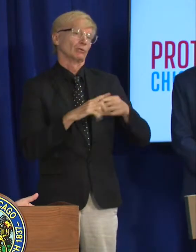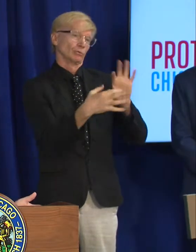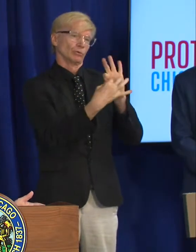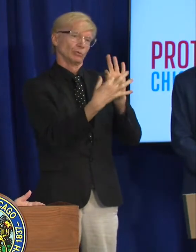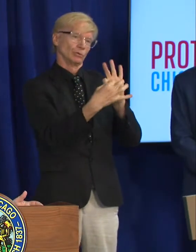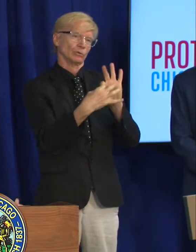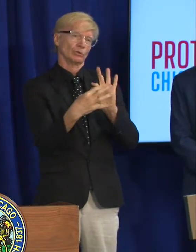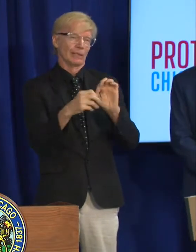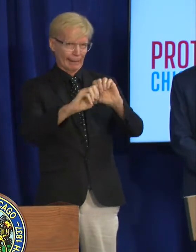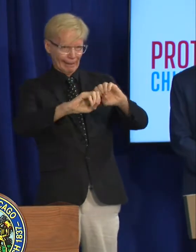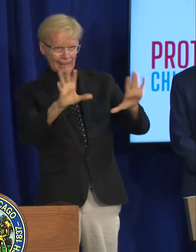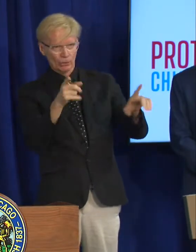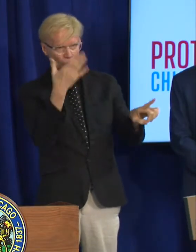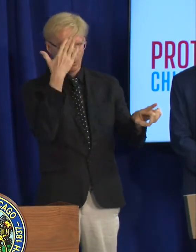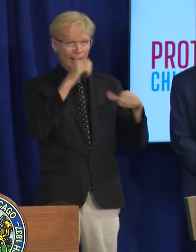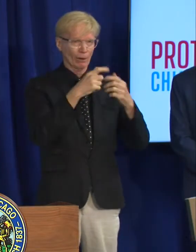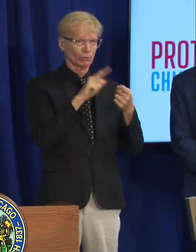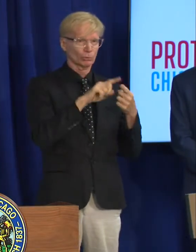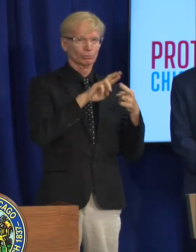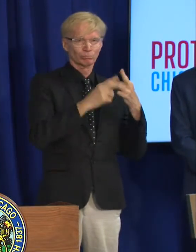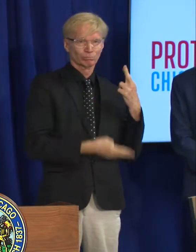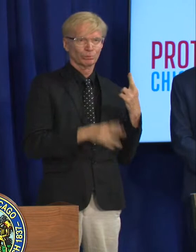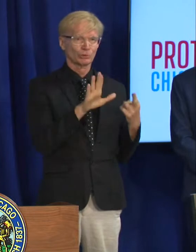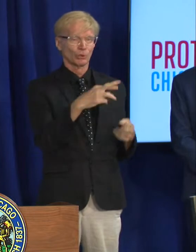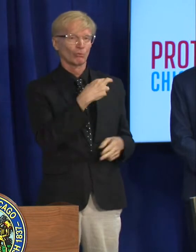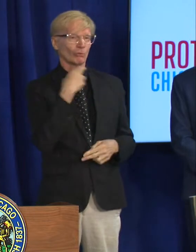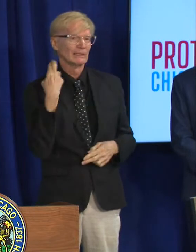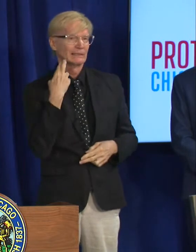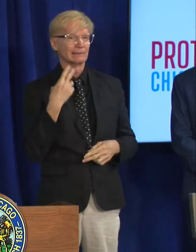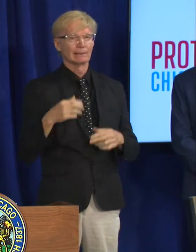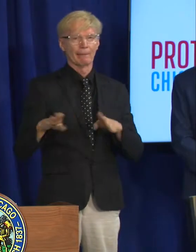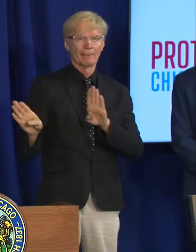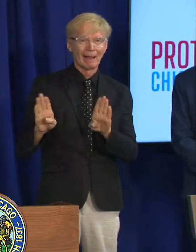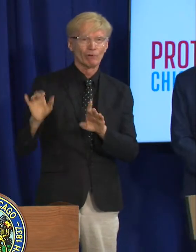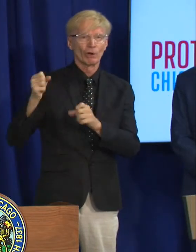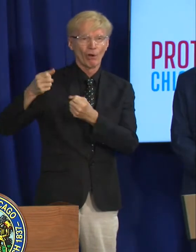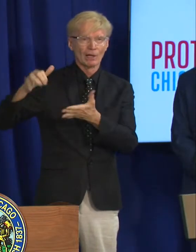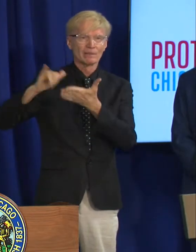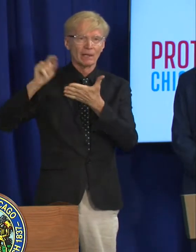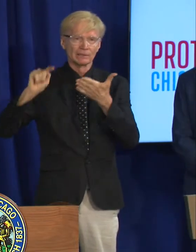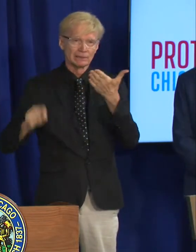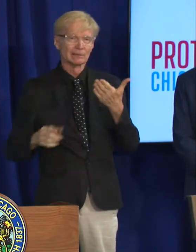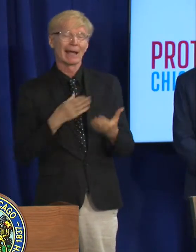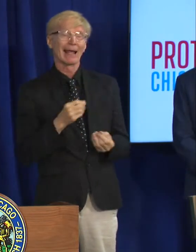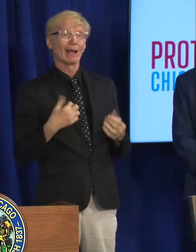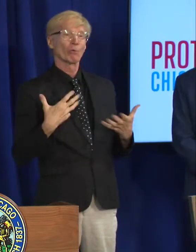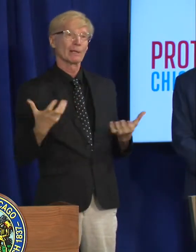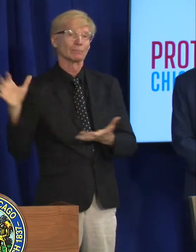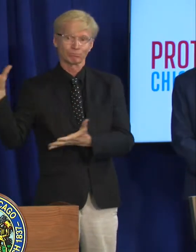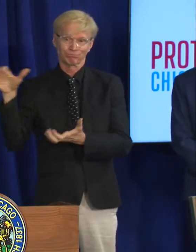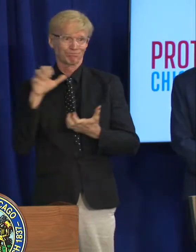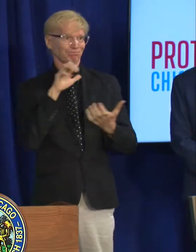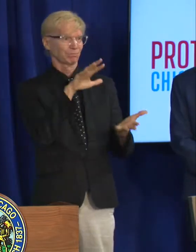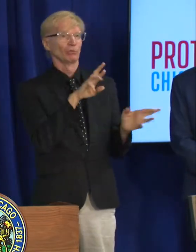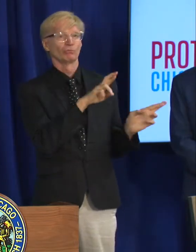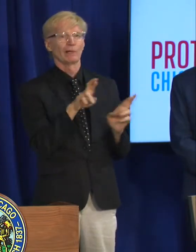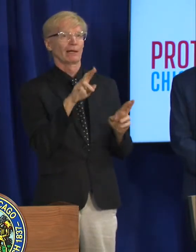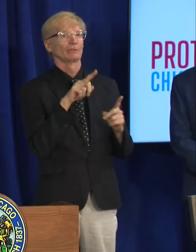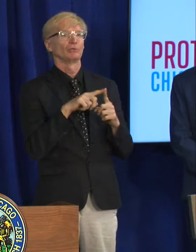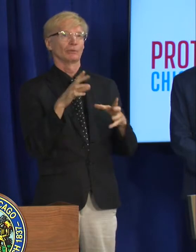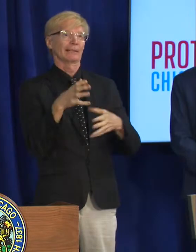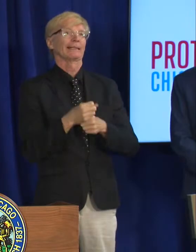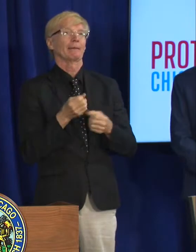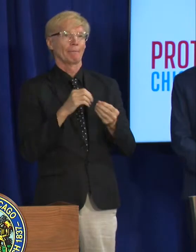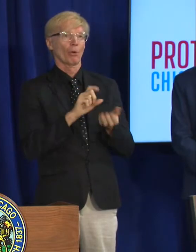decrease risk related to behavior and to work on getting this vaccine out and that's why we've been pushing so hard for